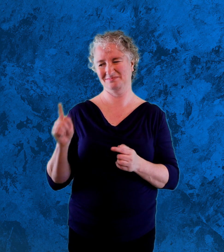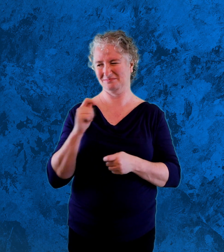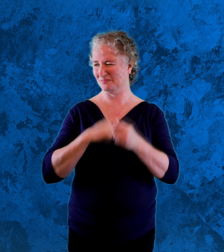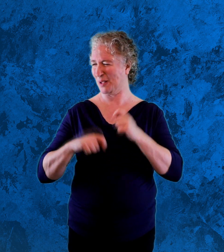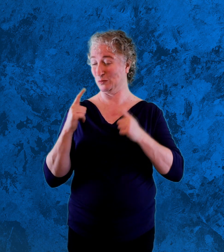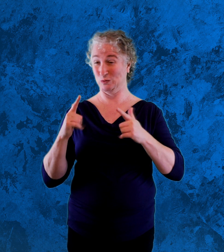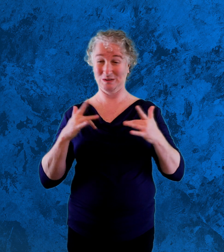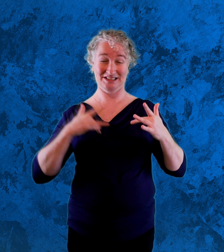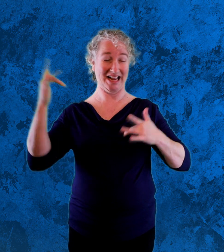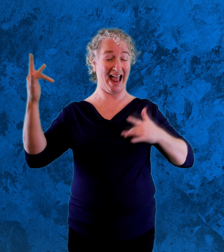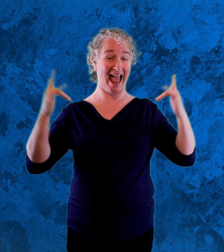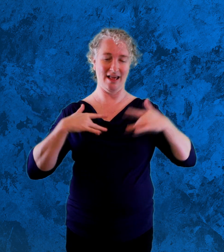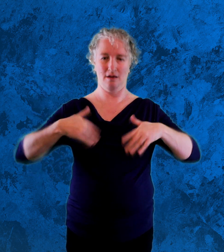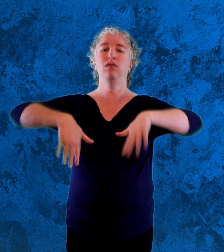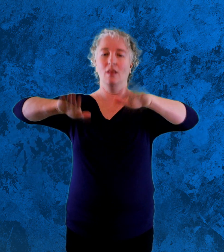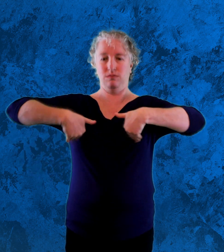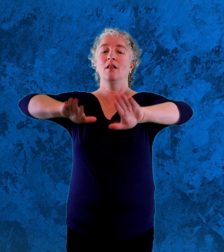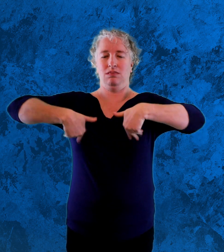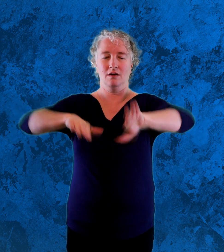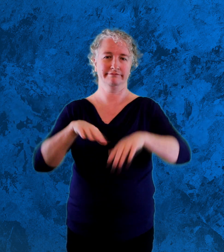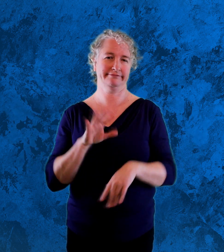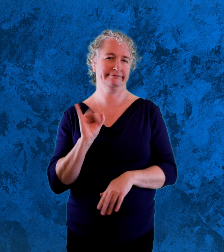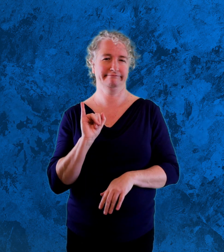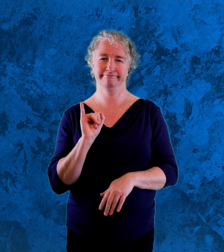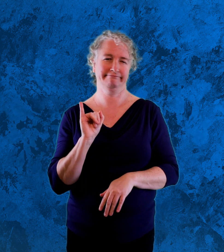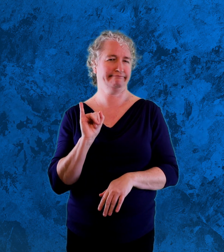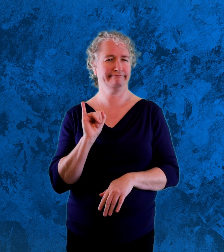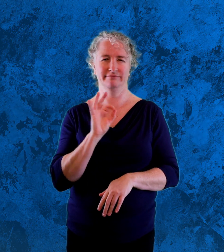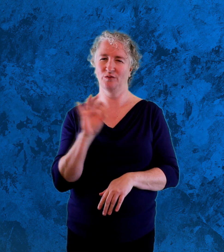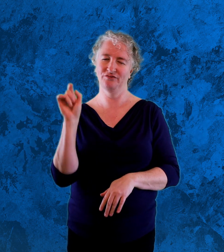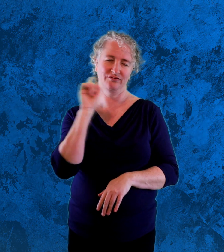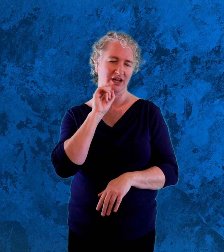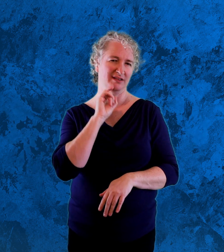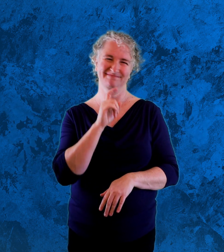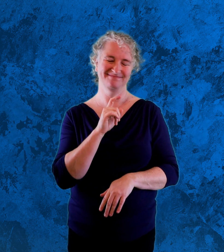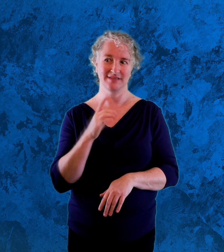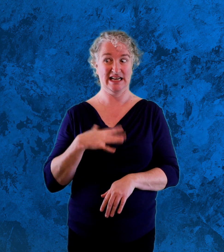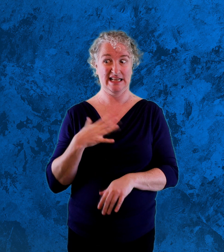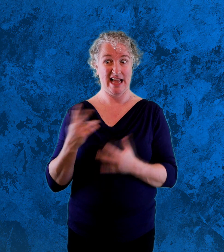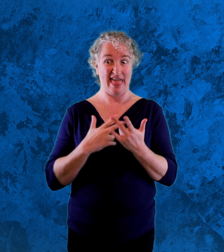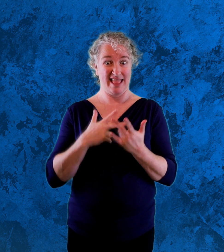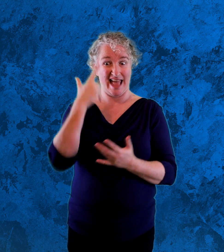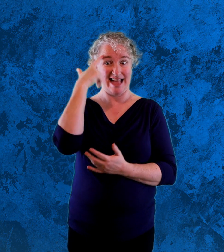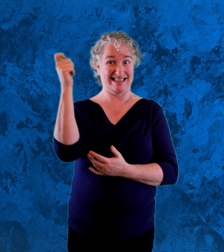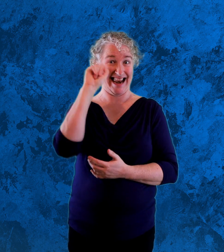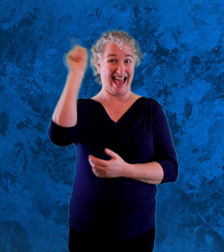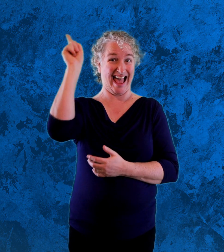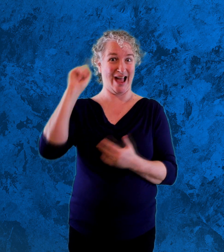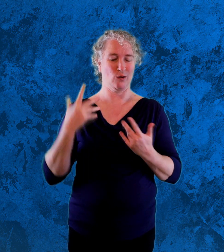Now we're too shiny and flapping isn't any fun, moaned Ben. We need a new idea fast.